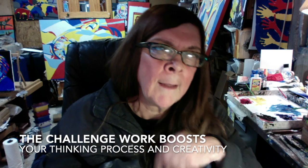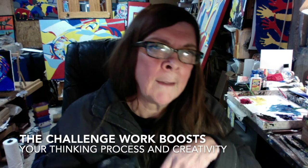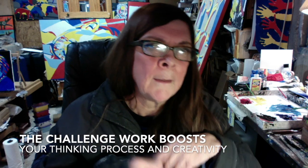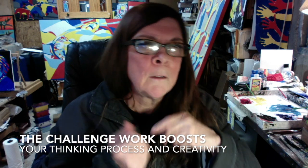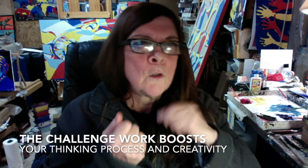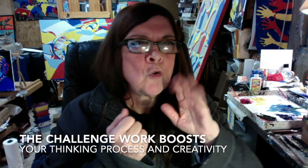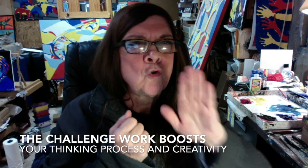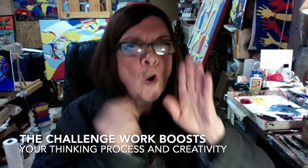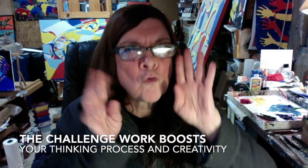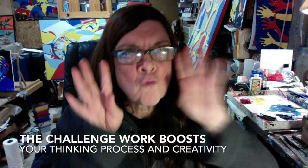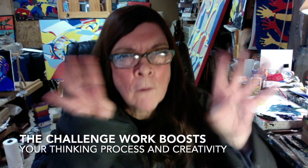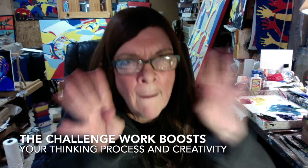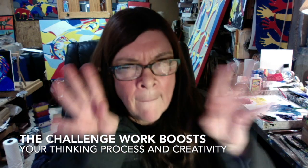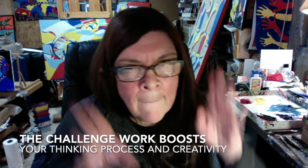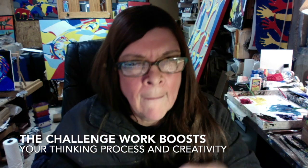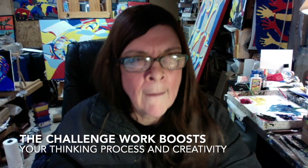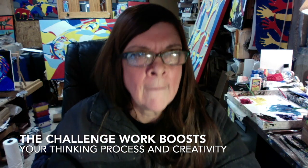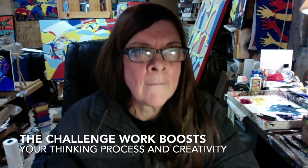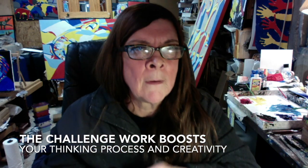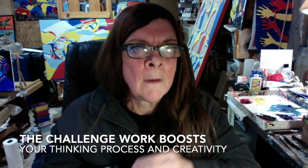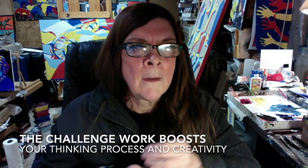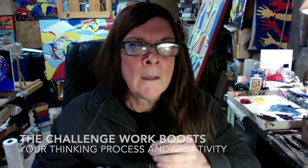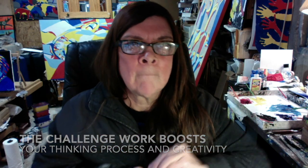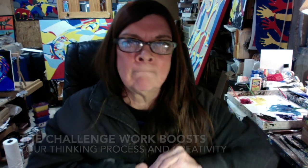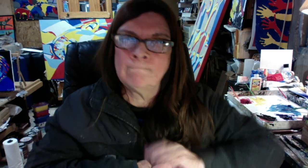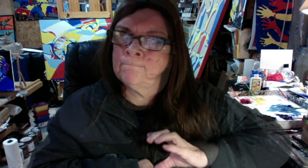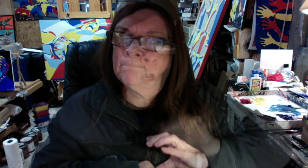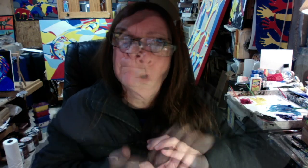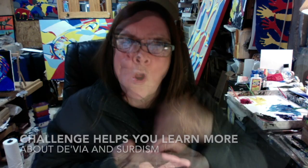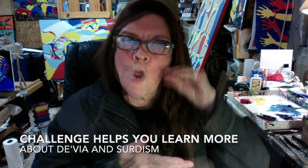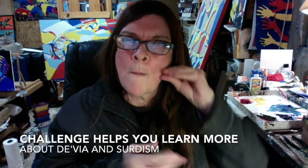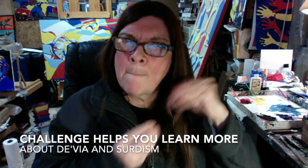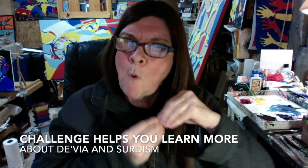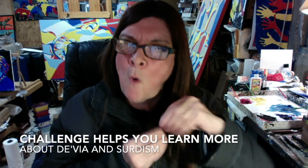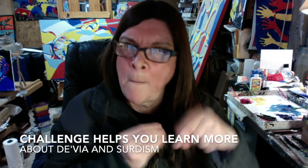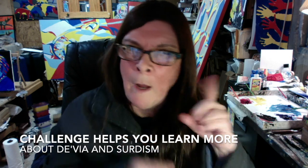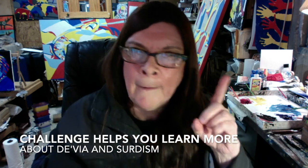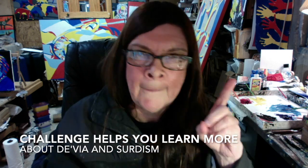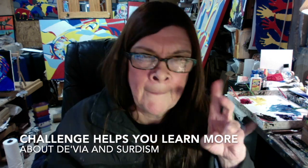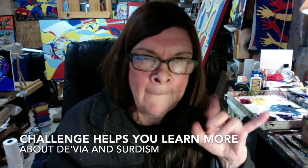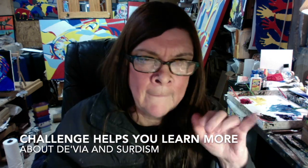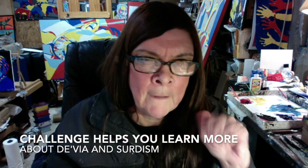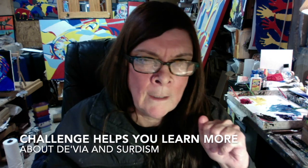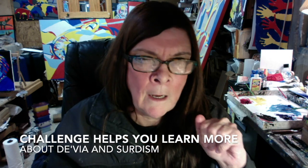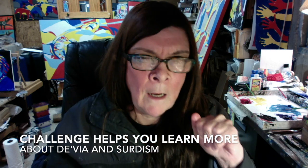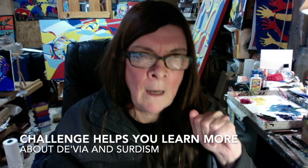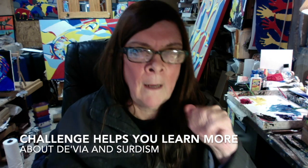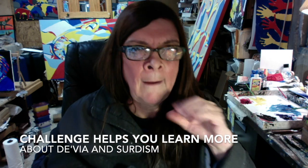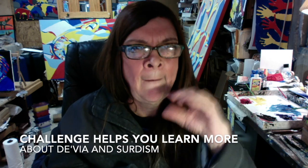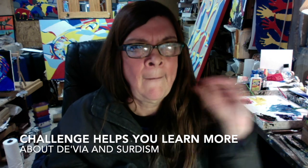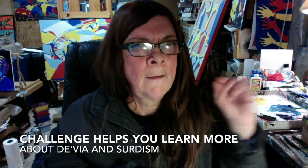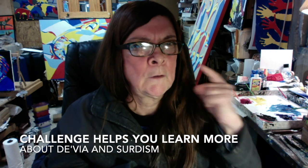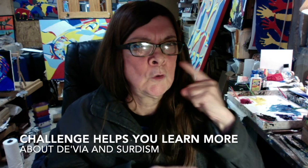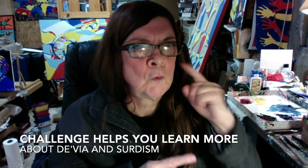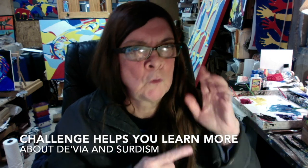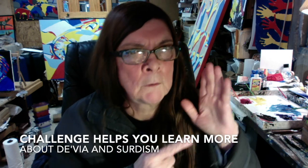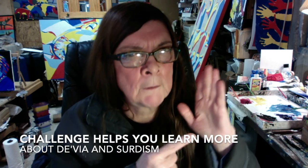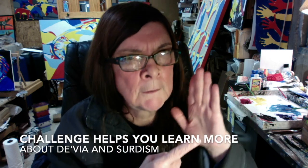make your other condos in there, like the refrigerator that I put in